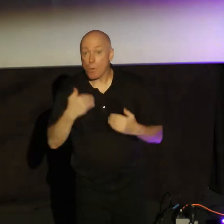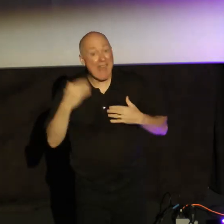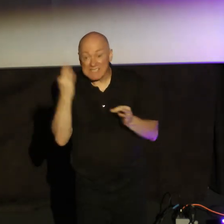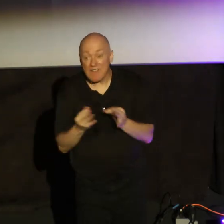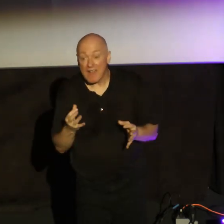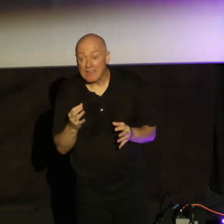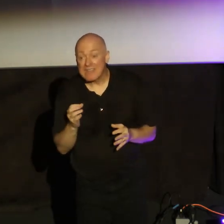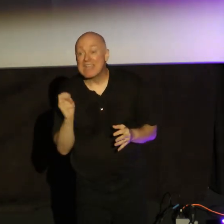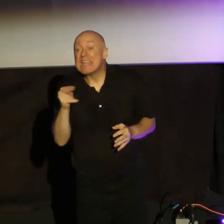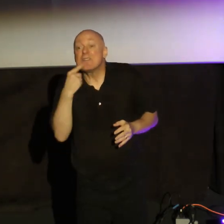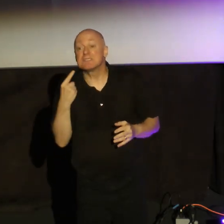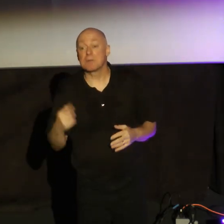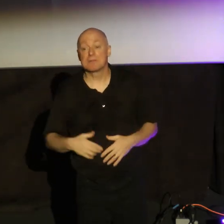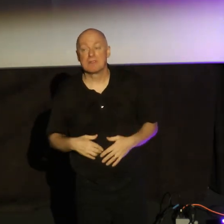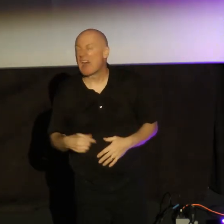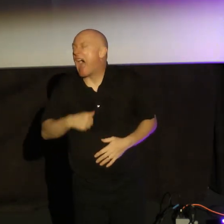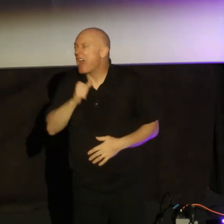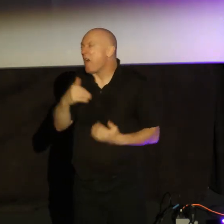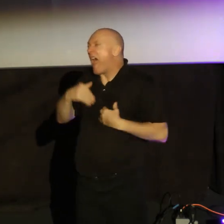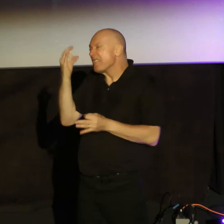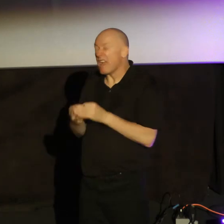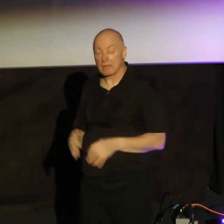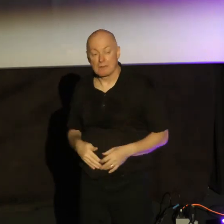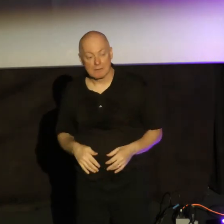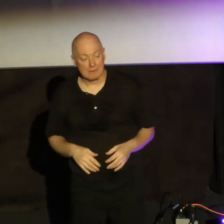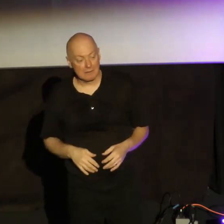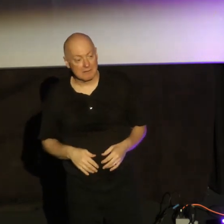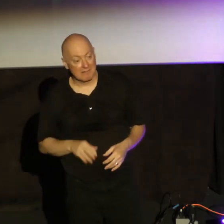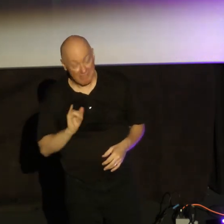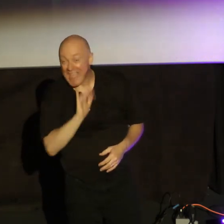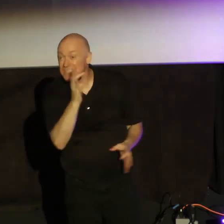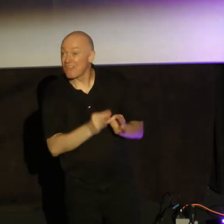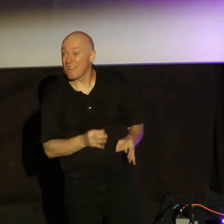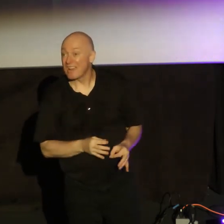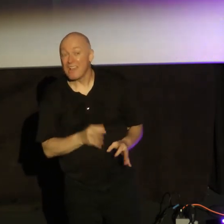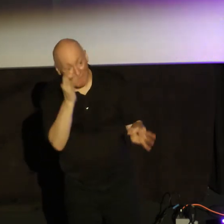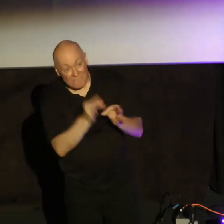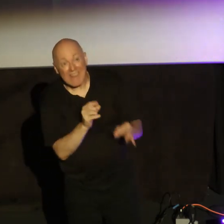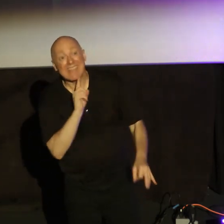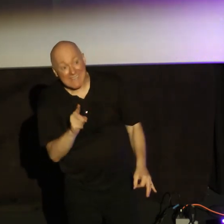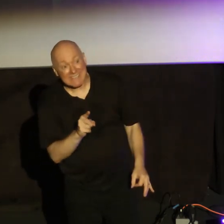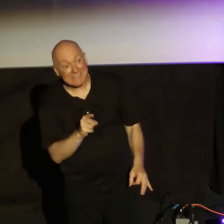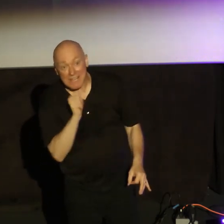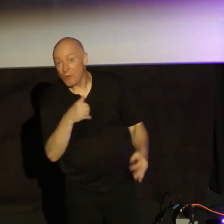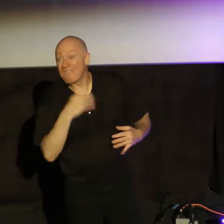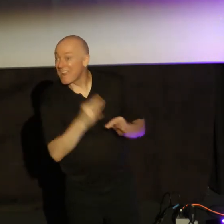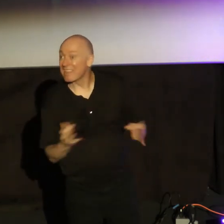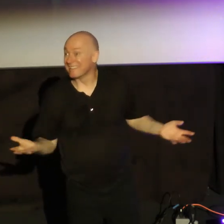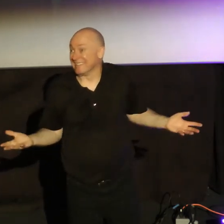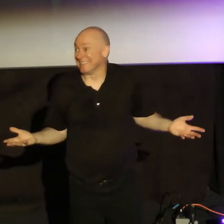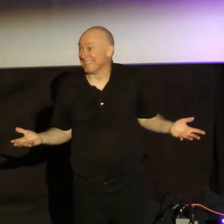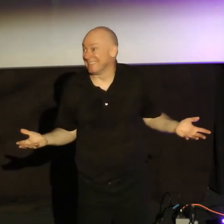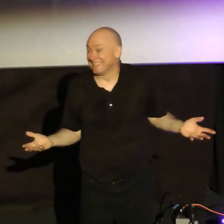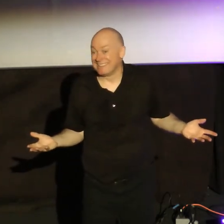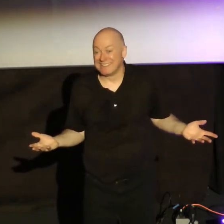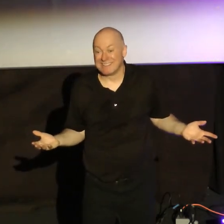Even someone that says, I don't have faith. Well, that's their faith. Their faith is that they don't really have faith. It's true.